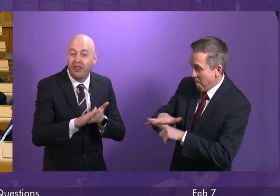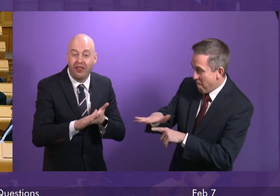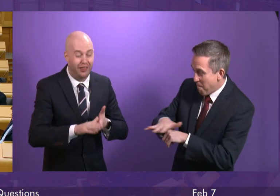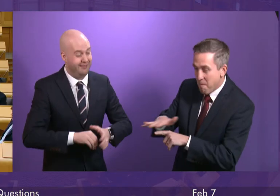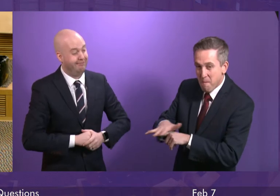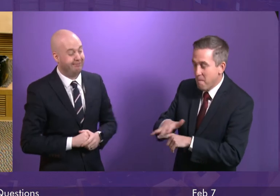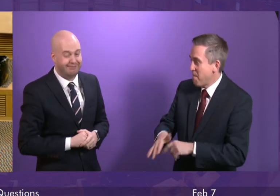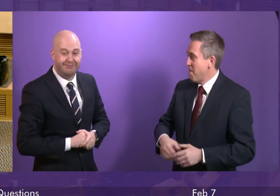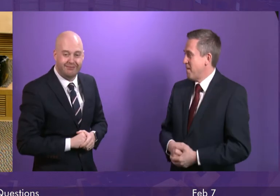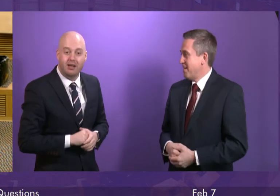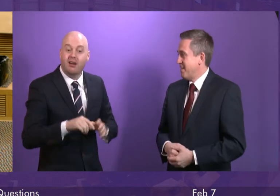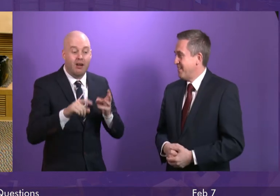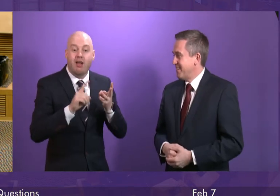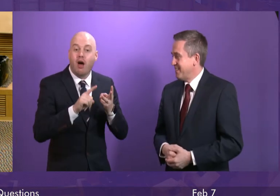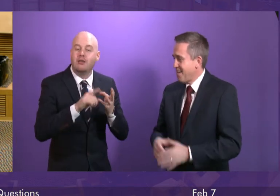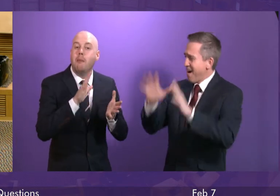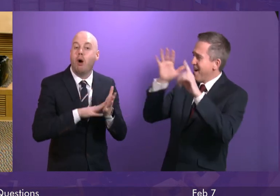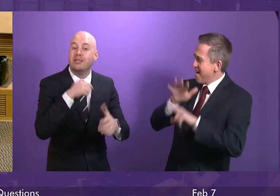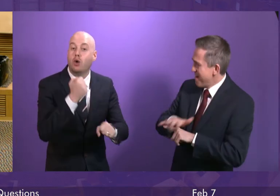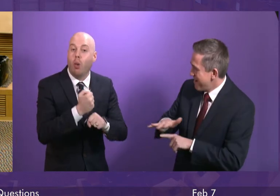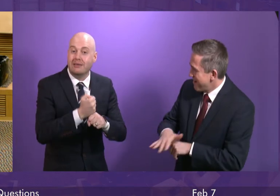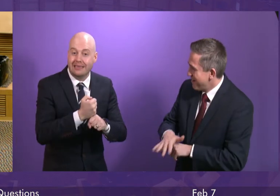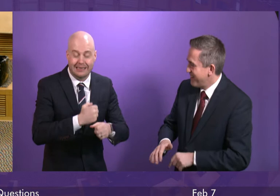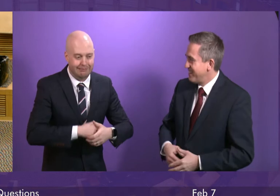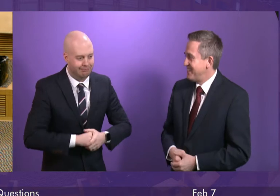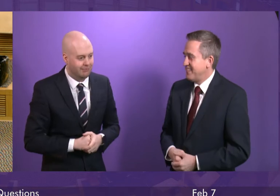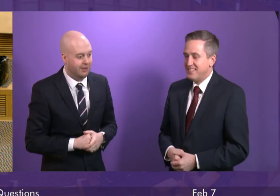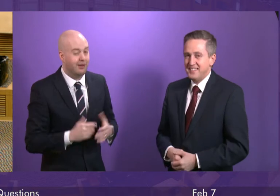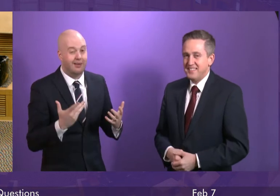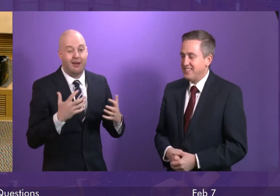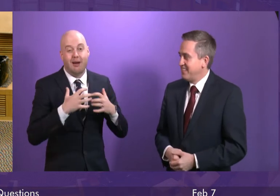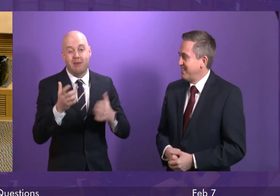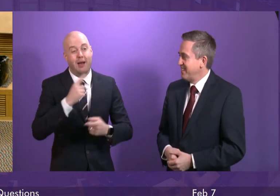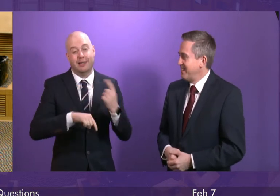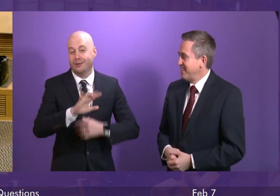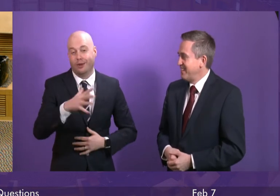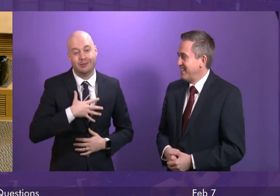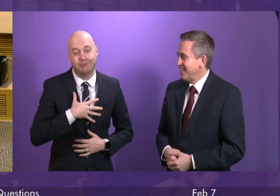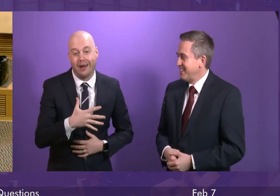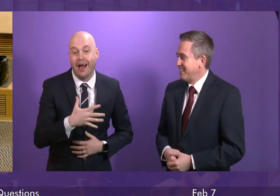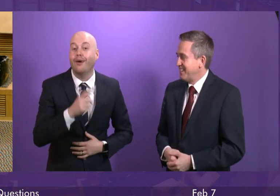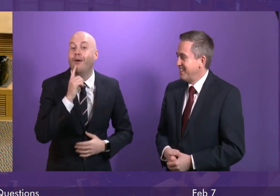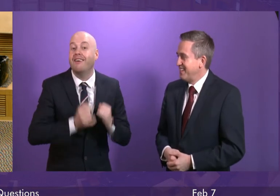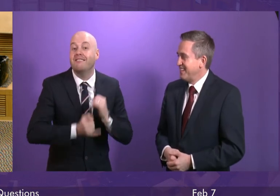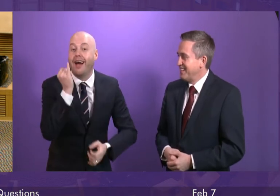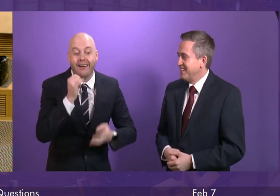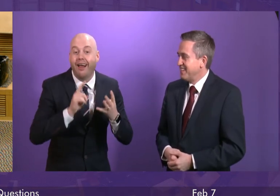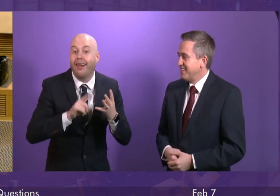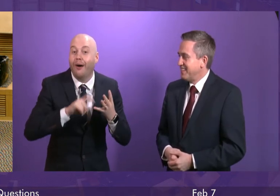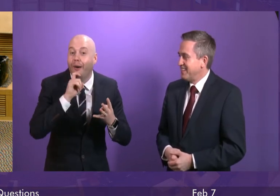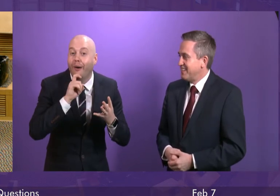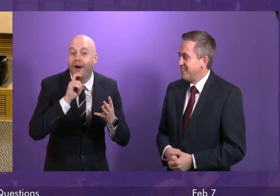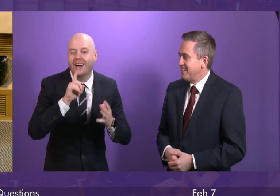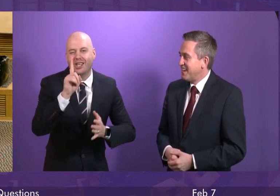The third was Morris Golden. And Parliament will not be surprised, the final one of the quartet